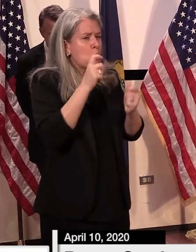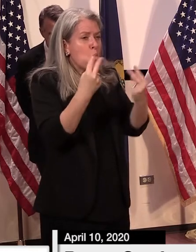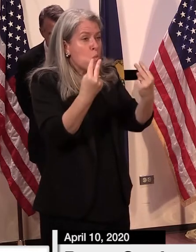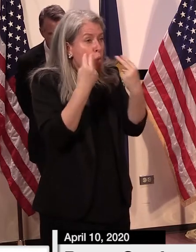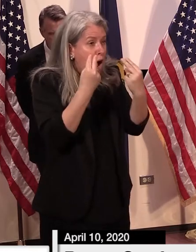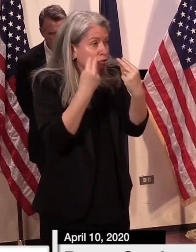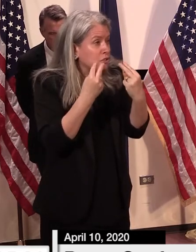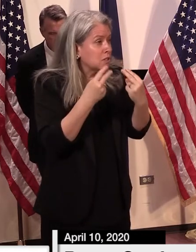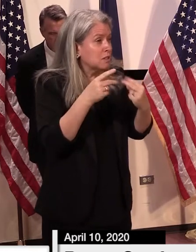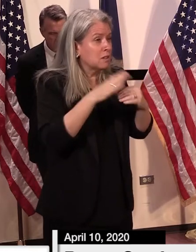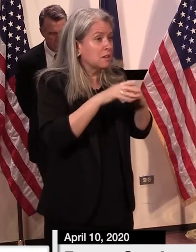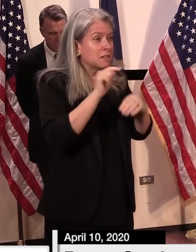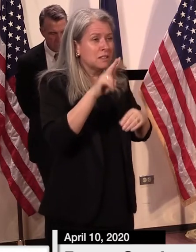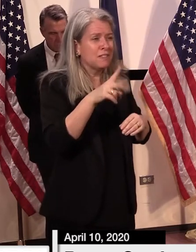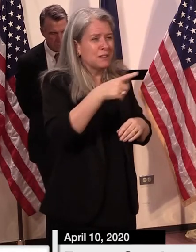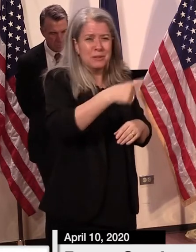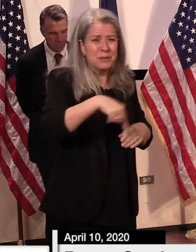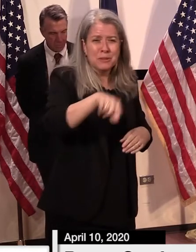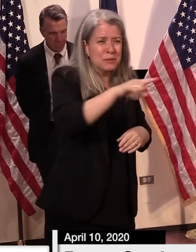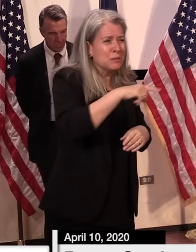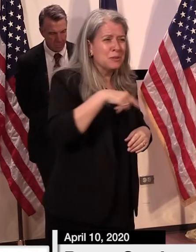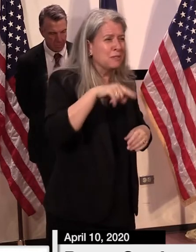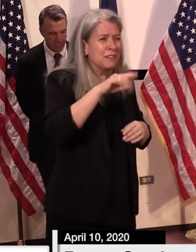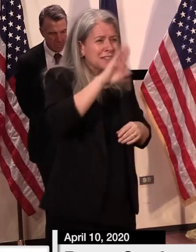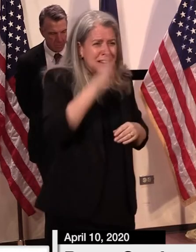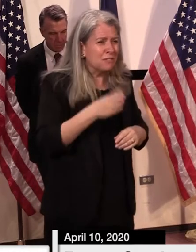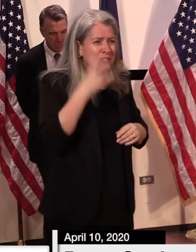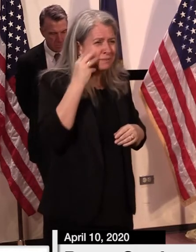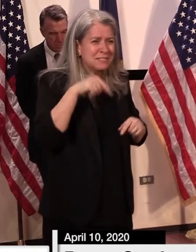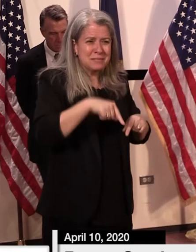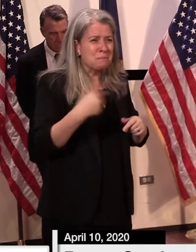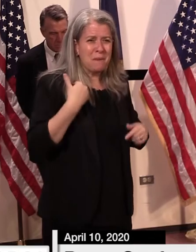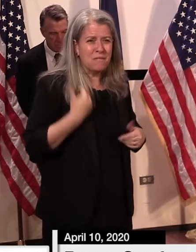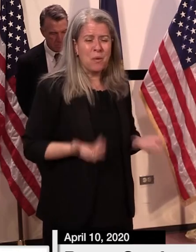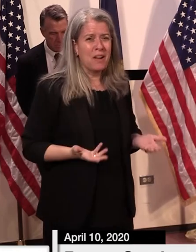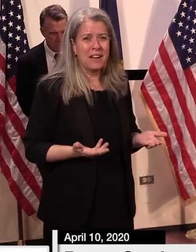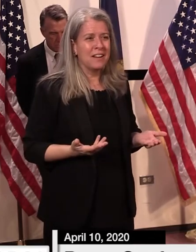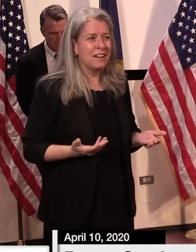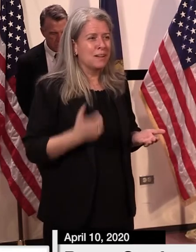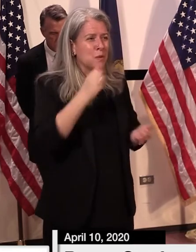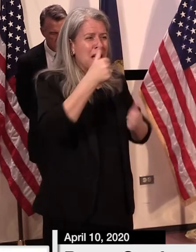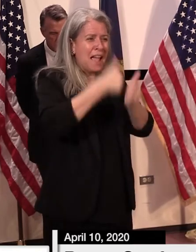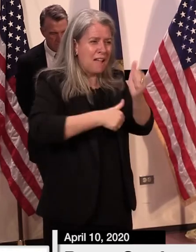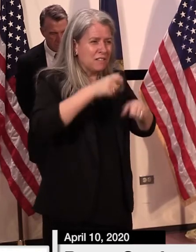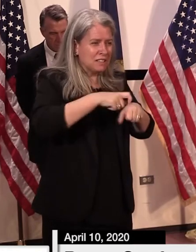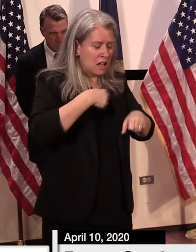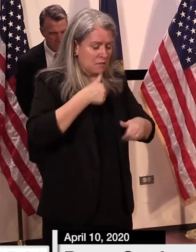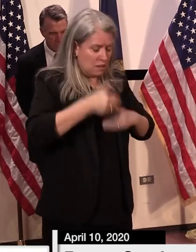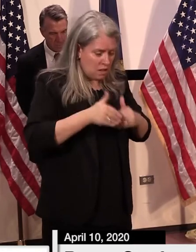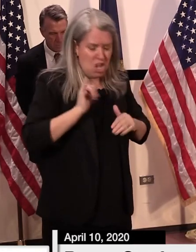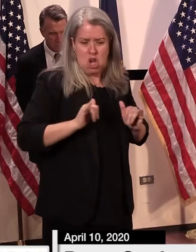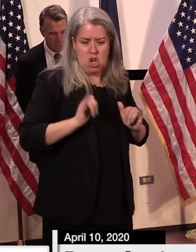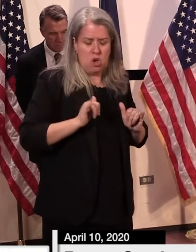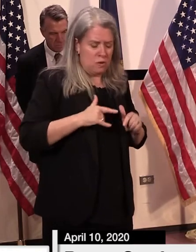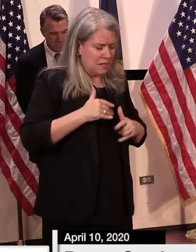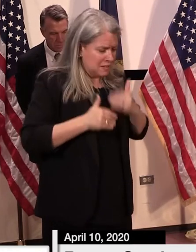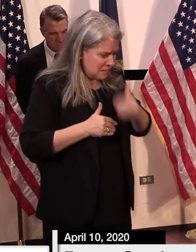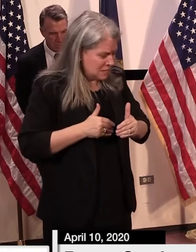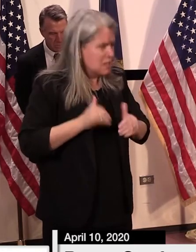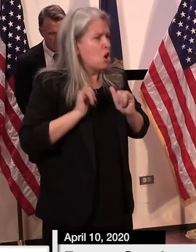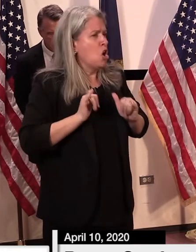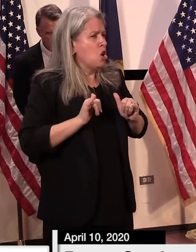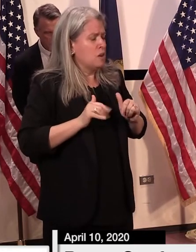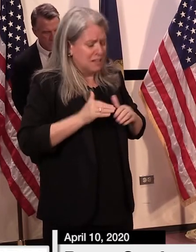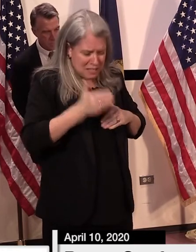are watching on tv none of us have ever experienced this and what we are doing is trying to be fair